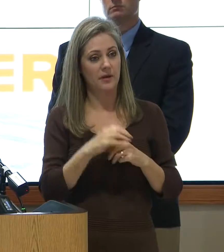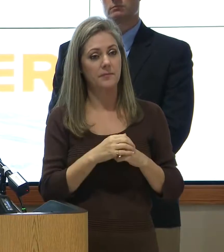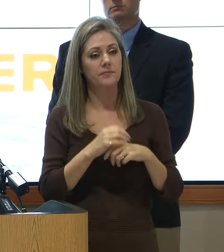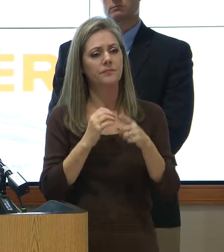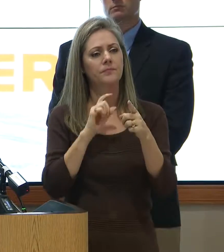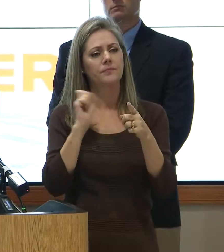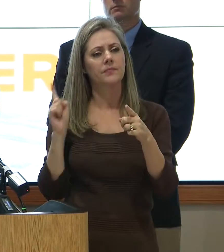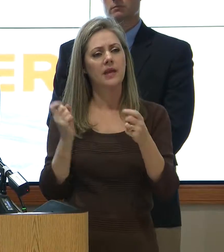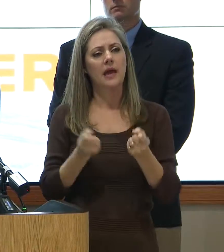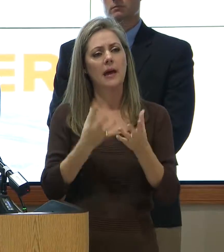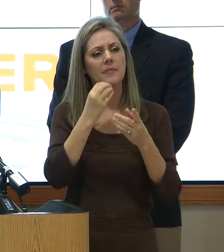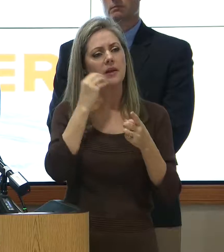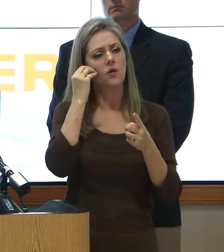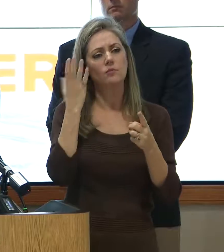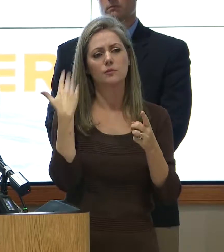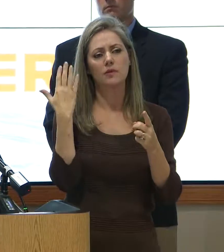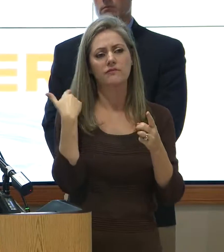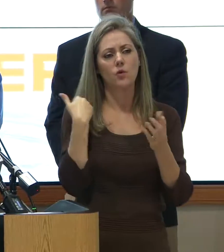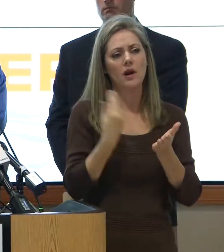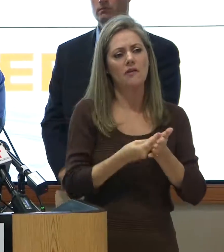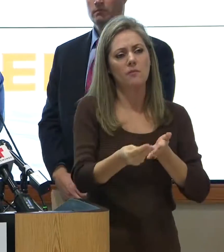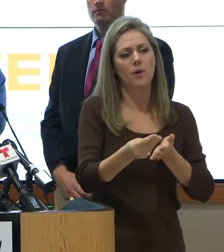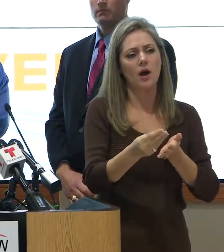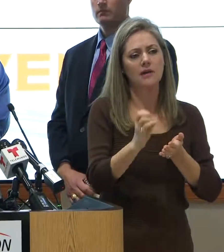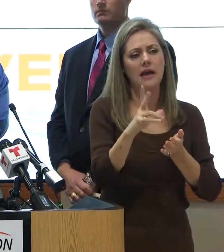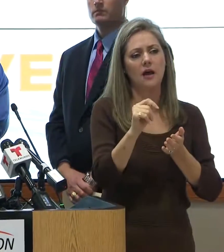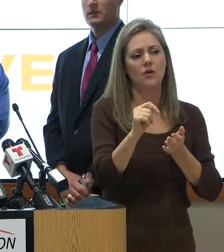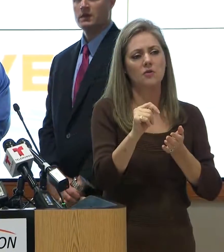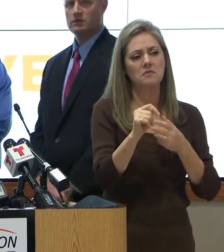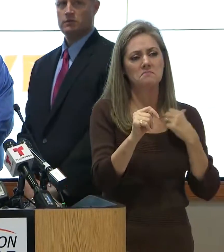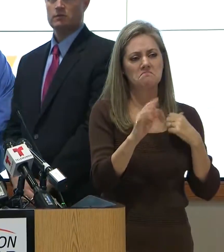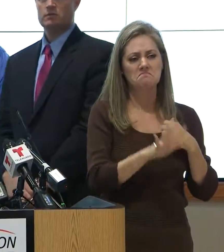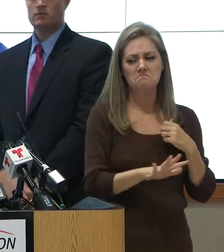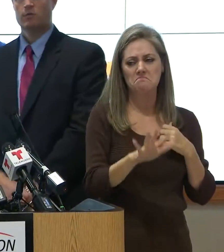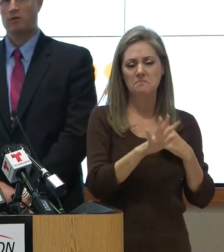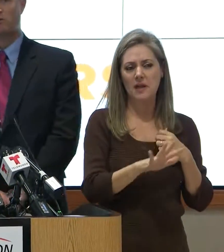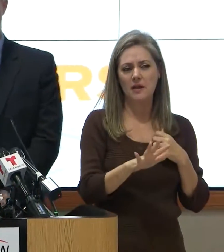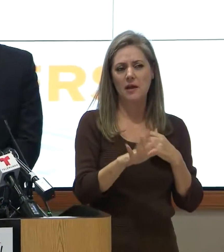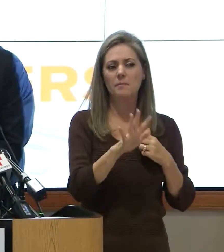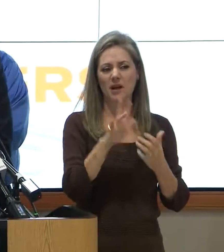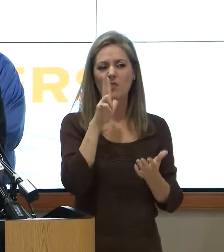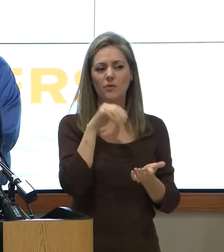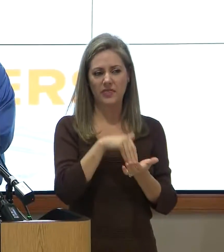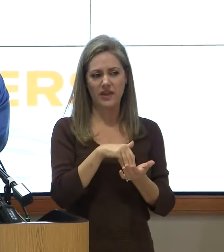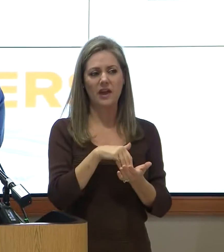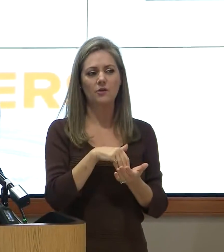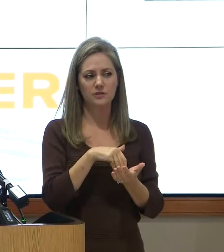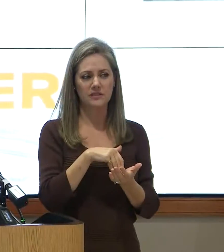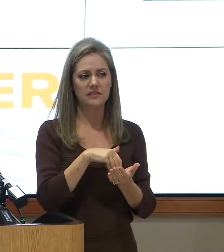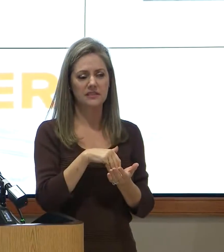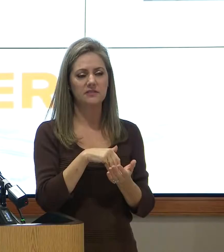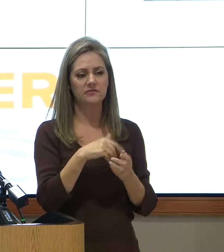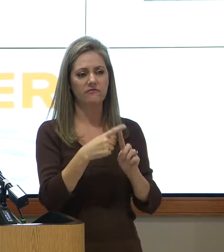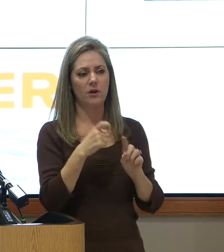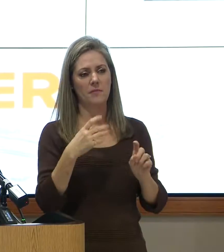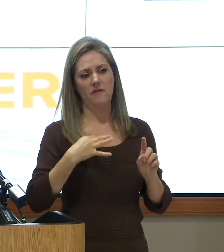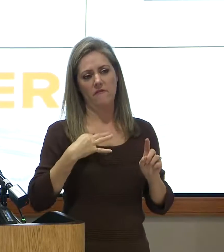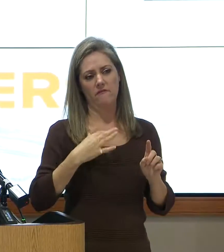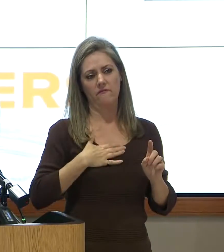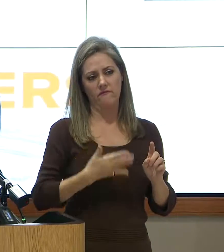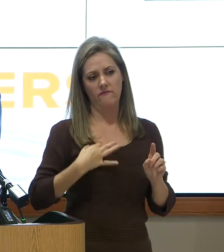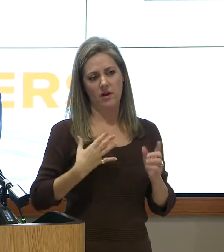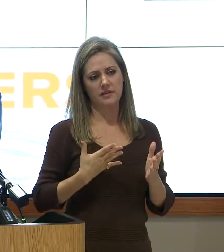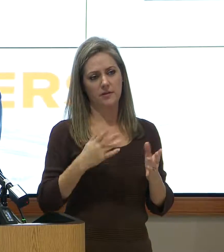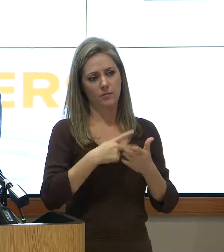been bought out? Whether homes have been bought out? About 3,000. So about 3,000 underneath our voluntary program since about